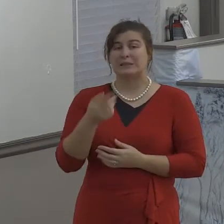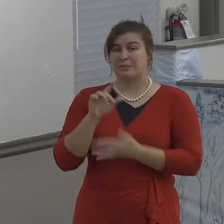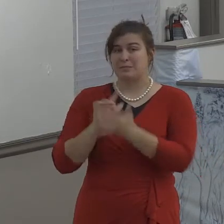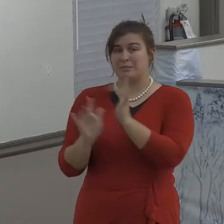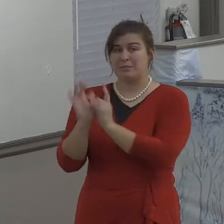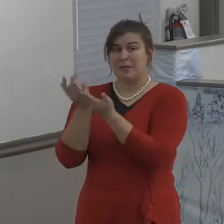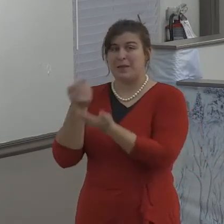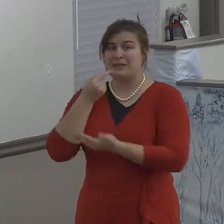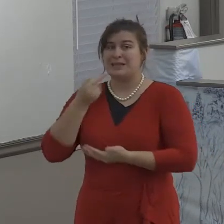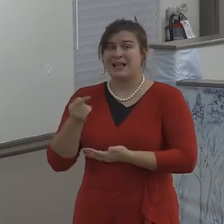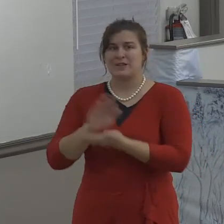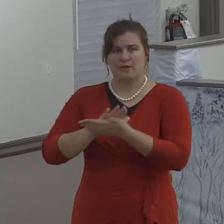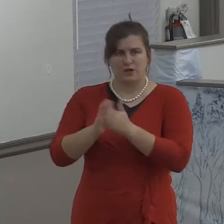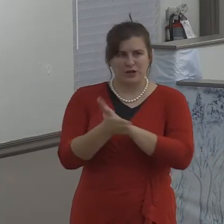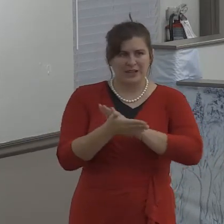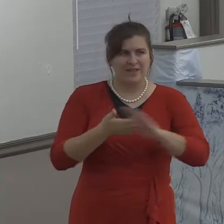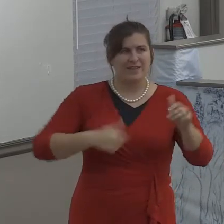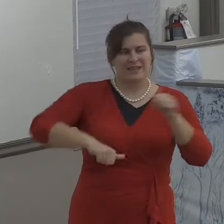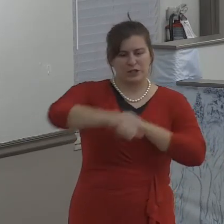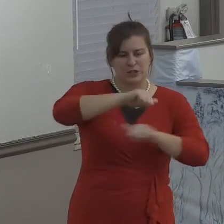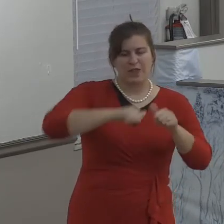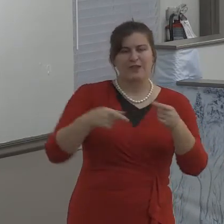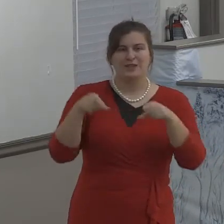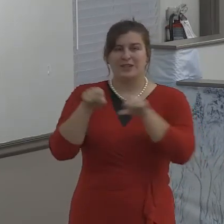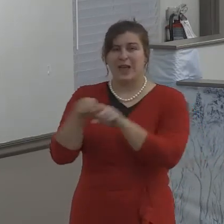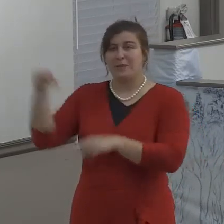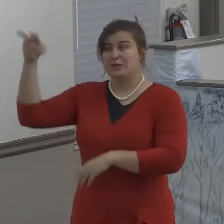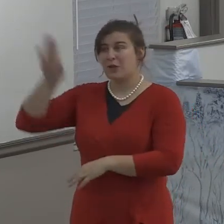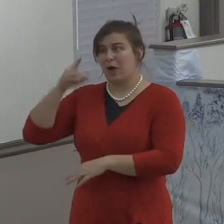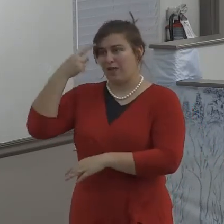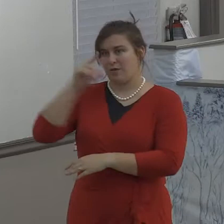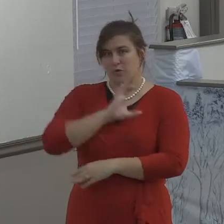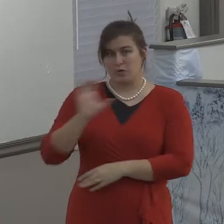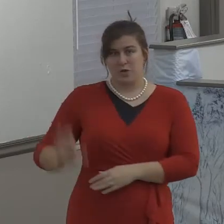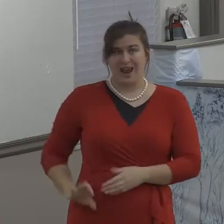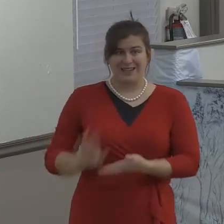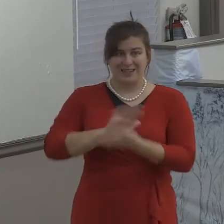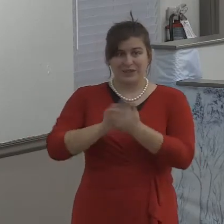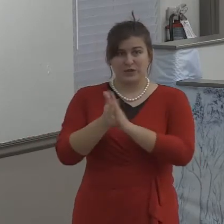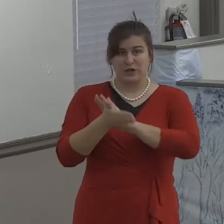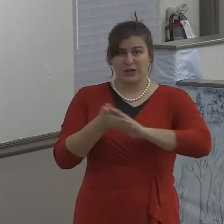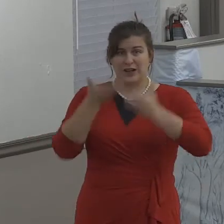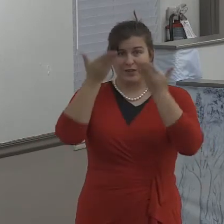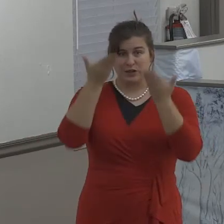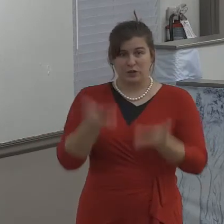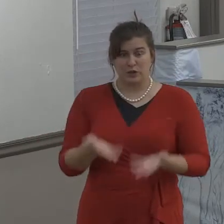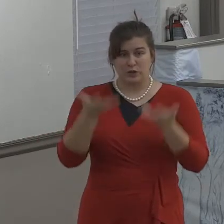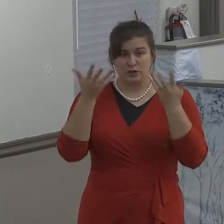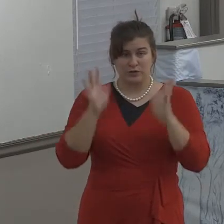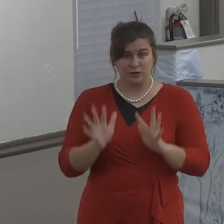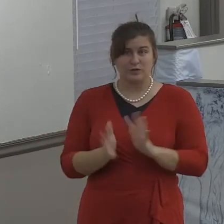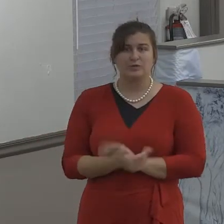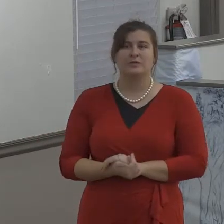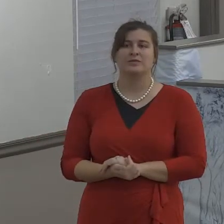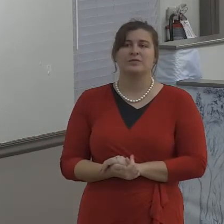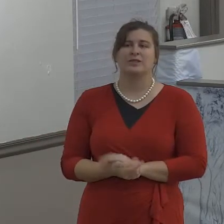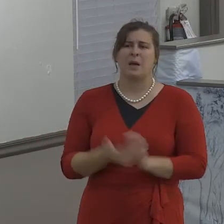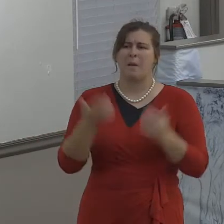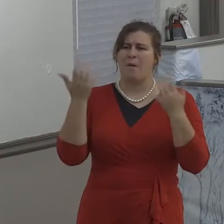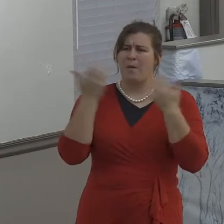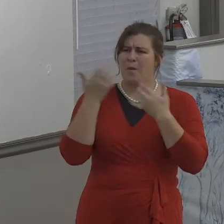So whether you're here and you're single, it's applicable to you for a couple of reasons. Number one, you have friendships now,